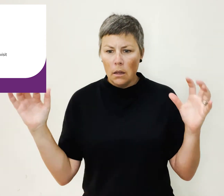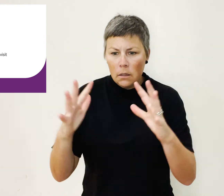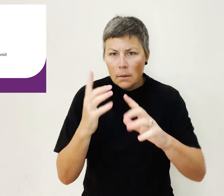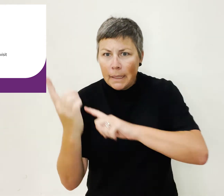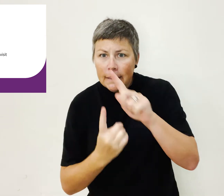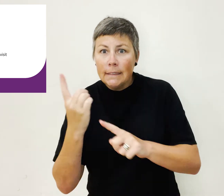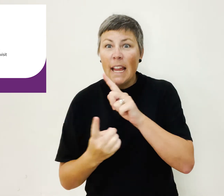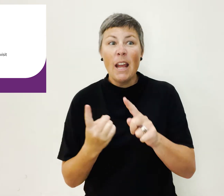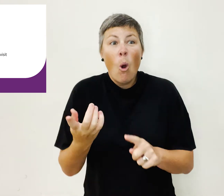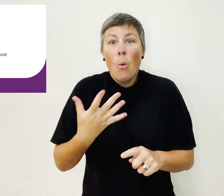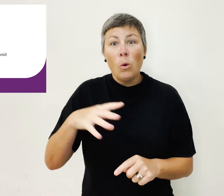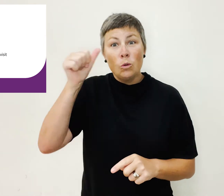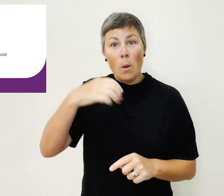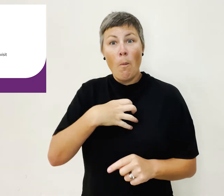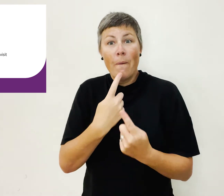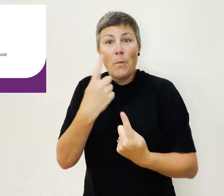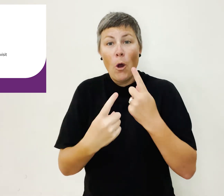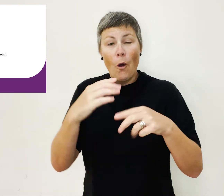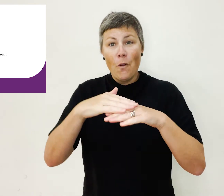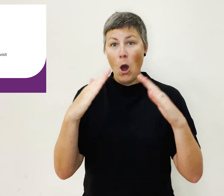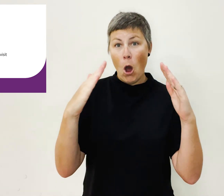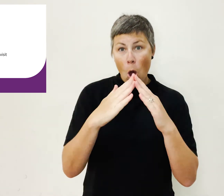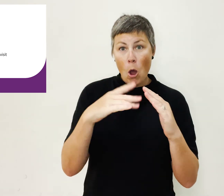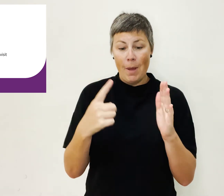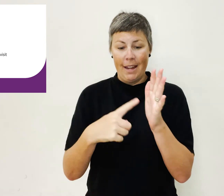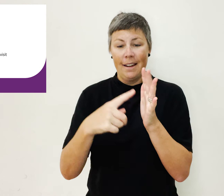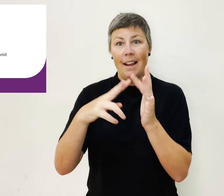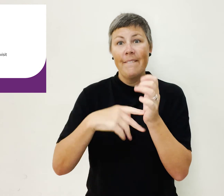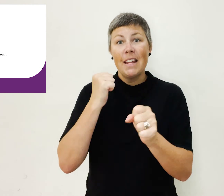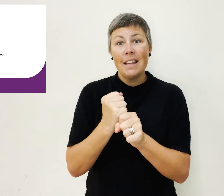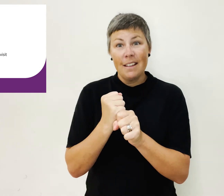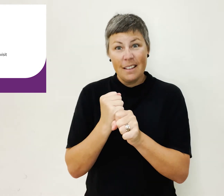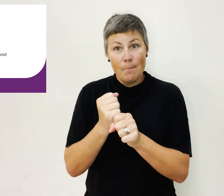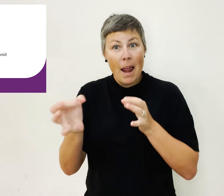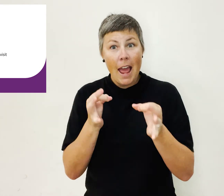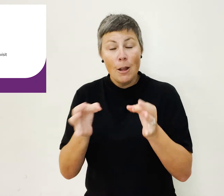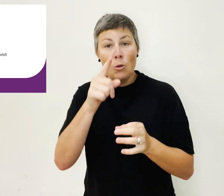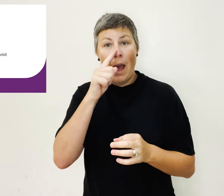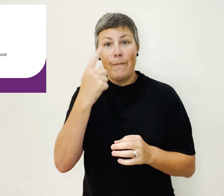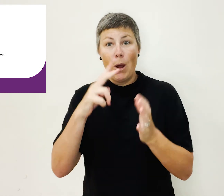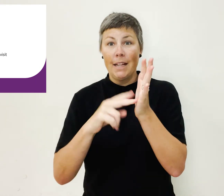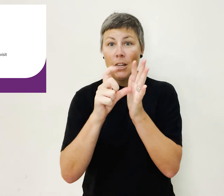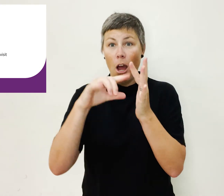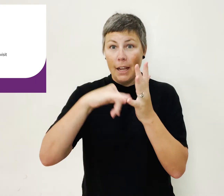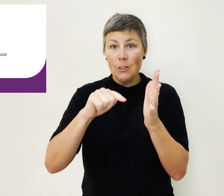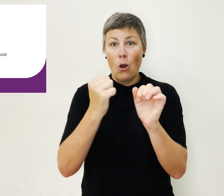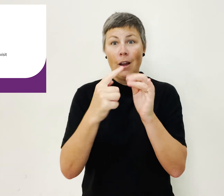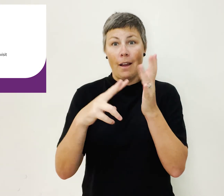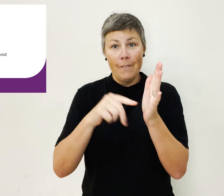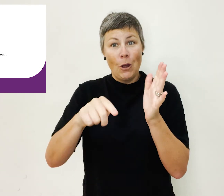or for more information about the new NDIS Home and Living Approach, visit ndis.gov.au slash